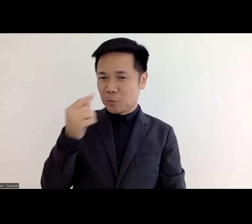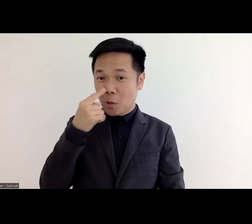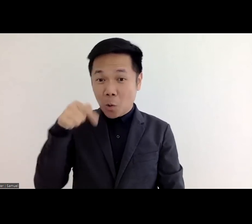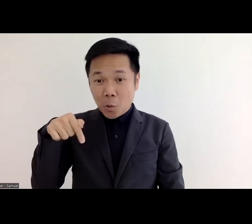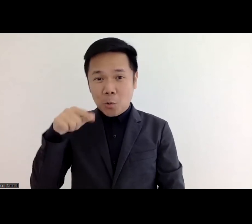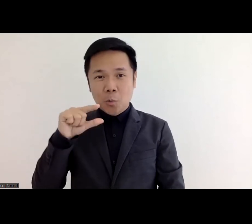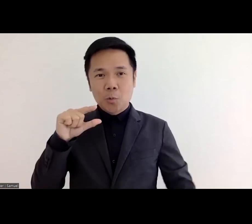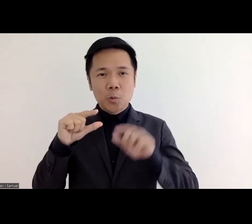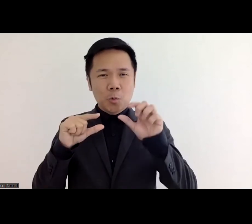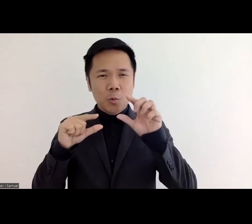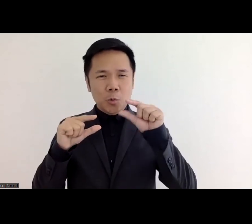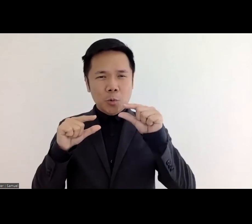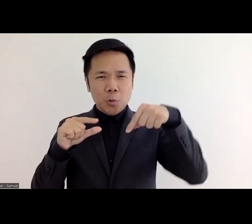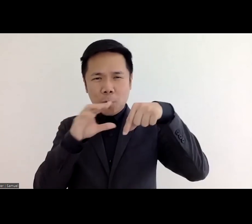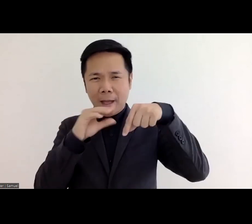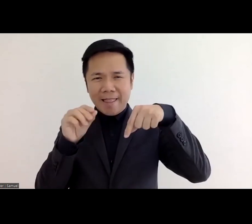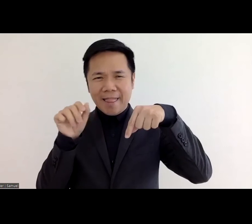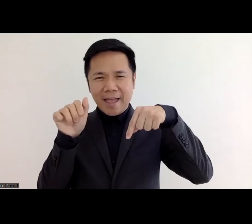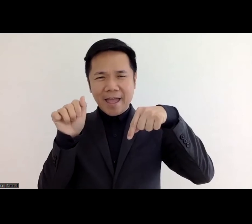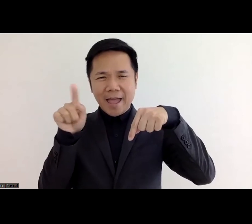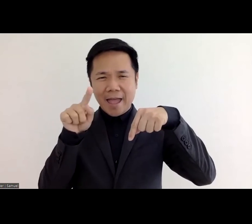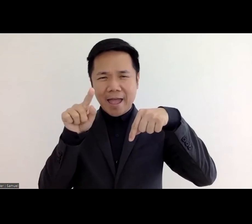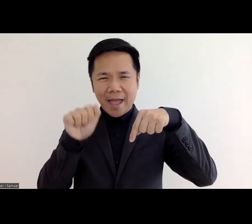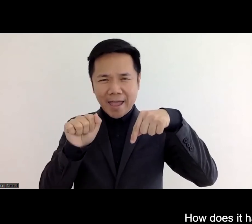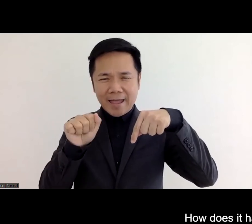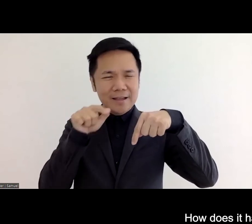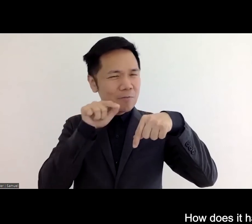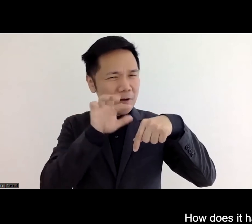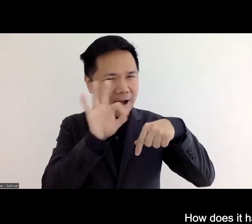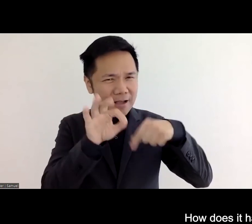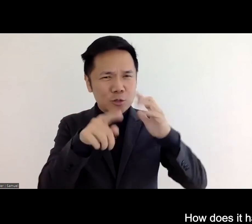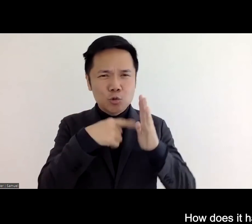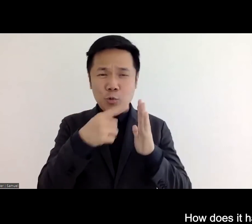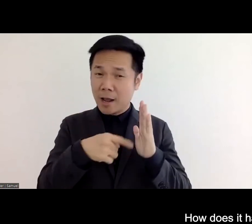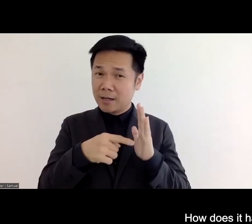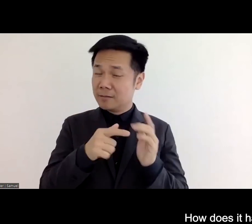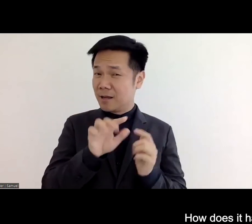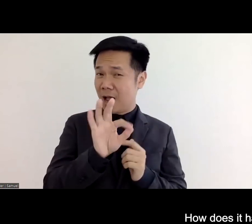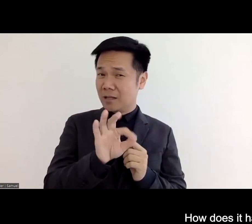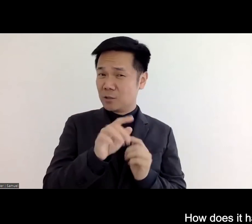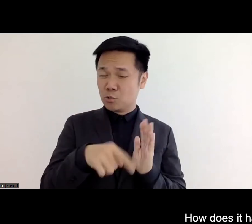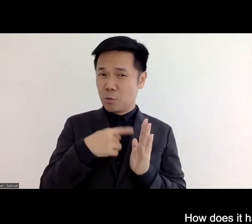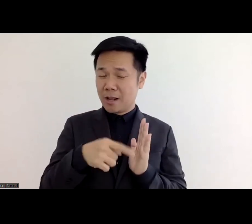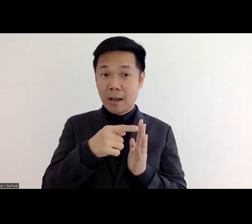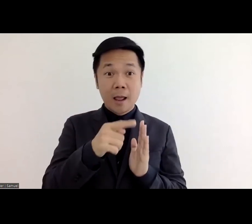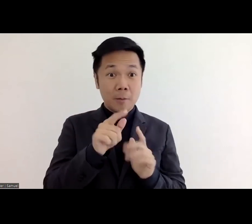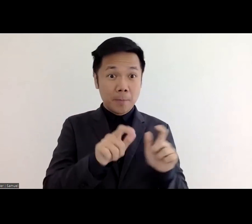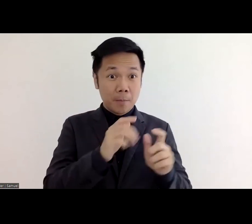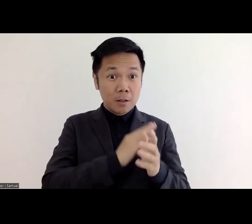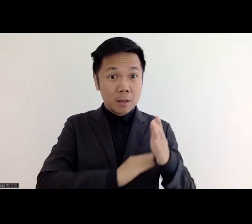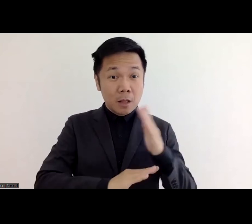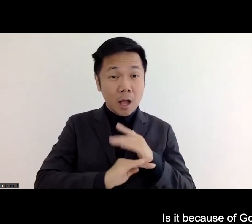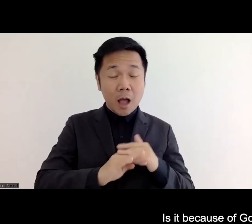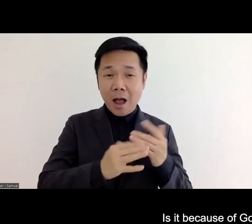people it's about sri lanka uh how has it happened in sri lanka that persons with disabilities are getting